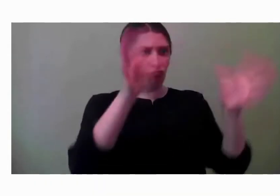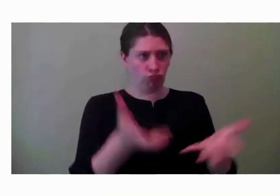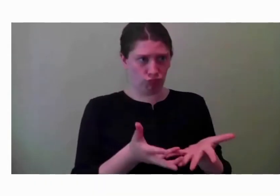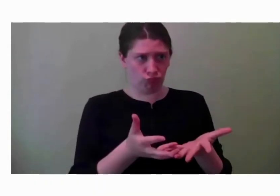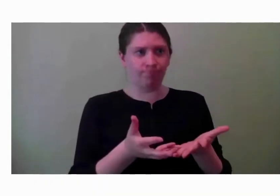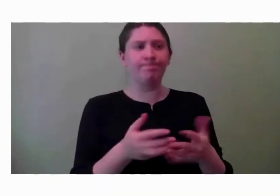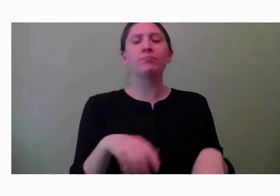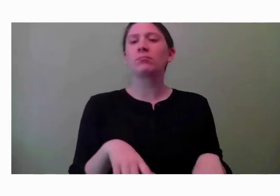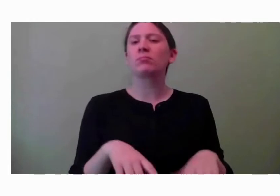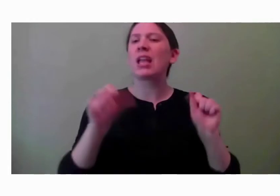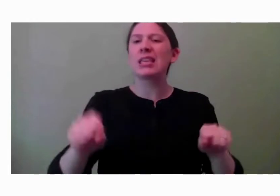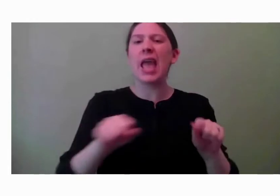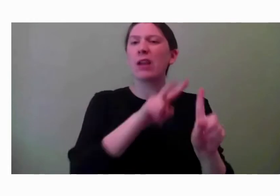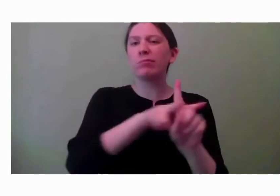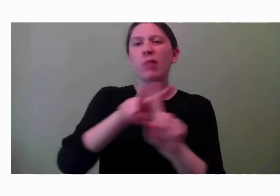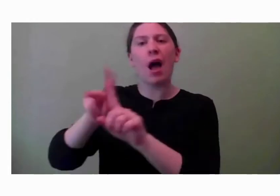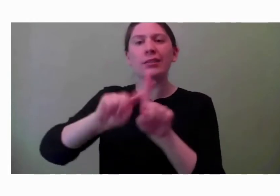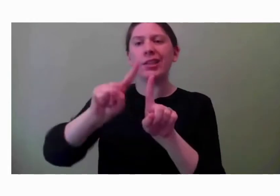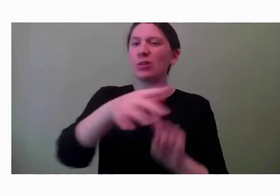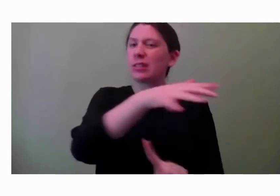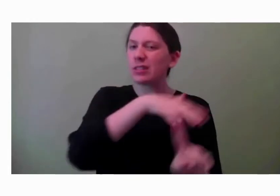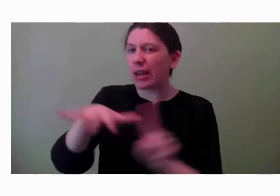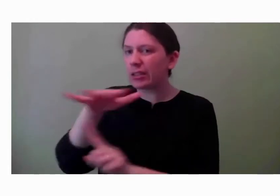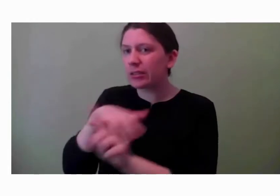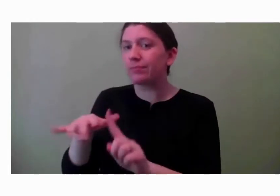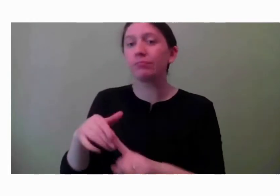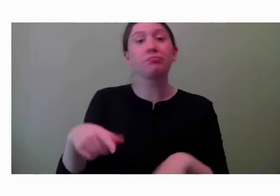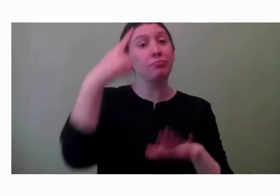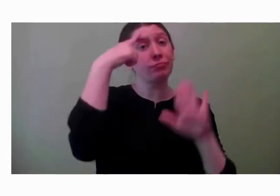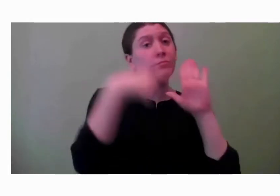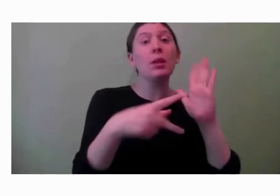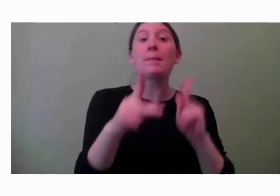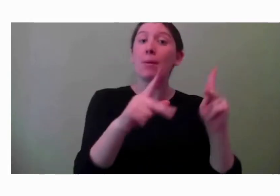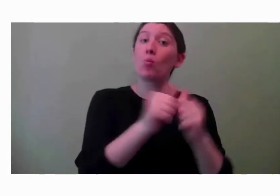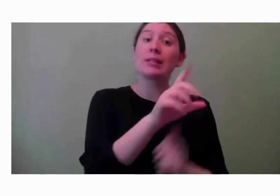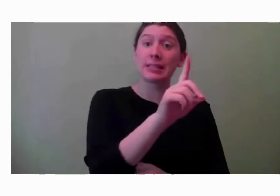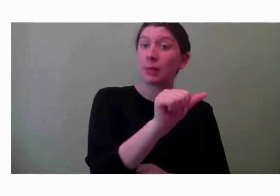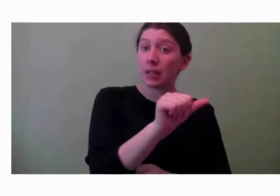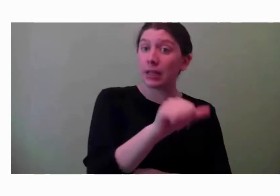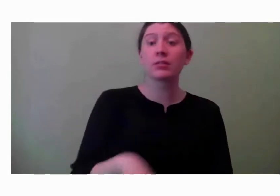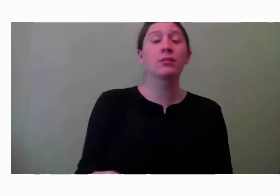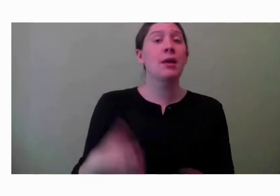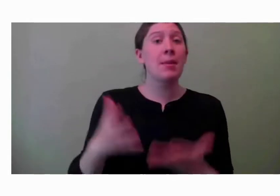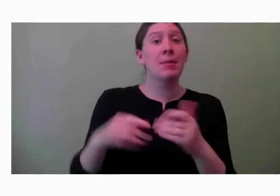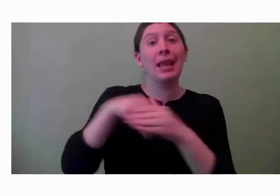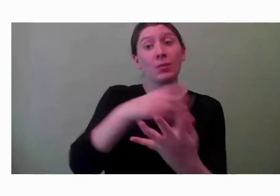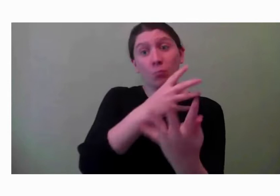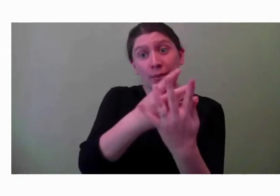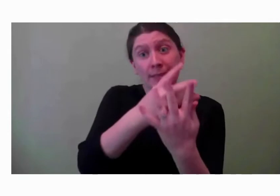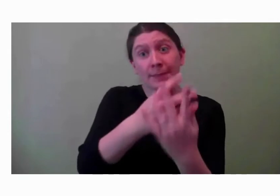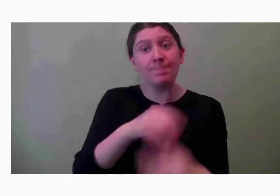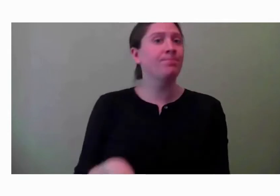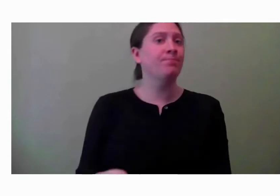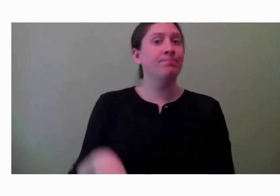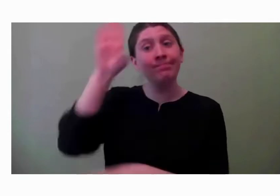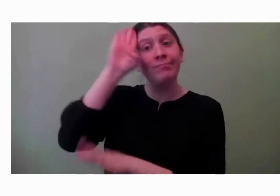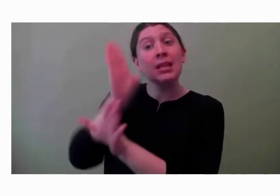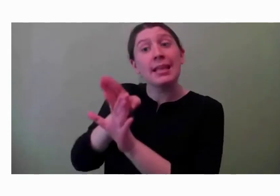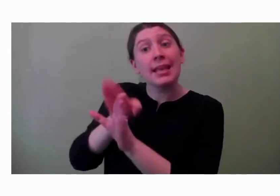settings. So we could work with people with disabilities. We could work in corrections. We could work in a psychiatric hospital. We could work with older